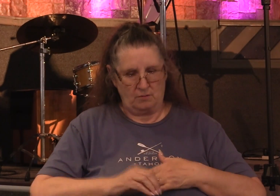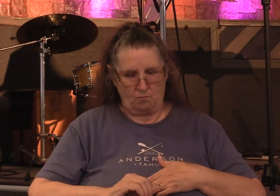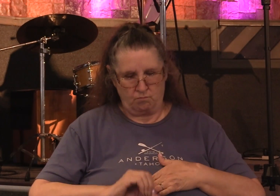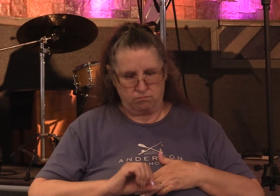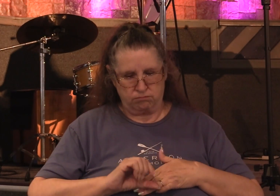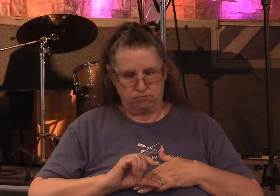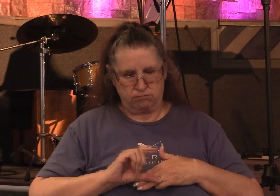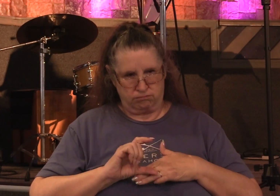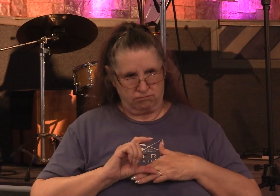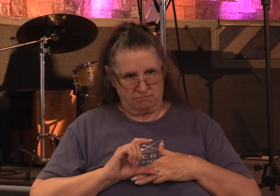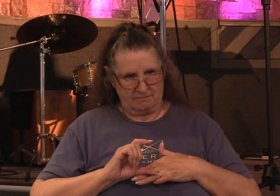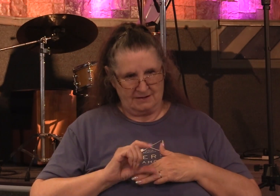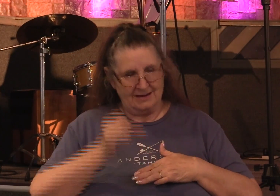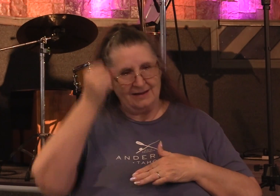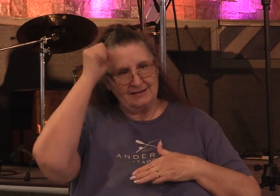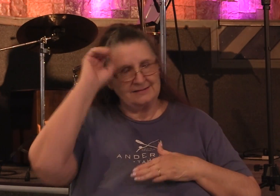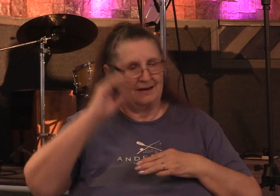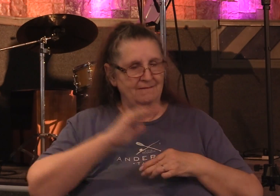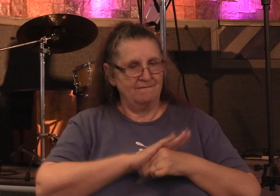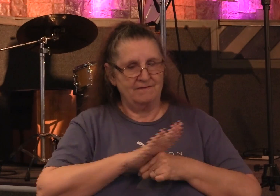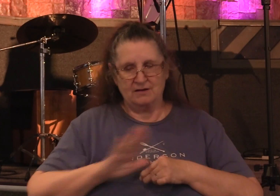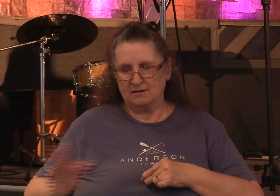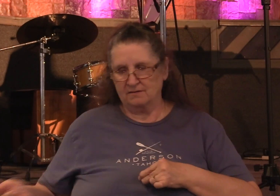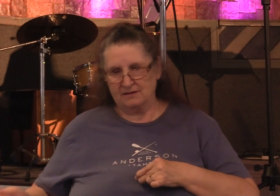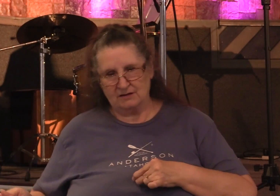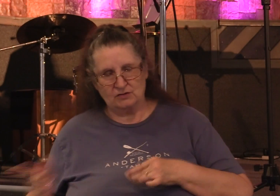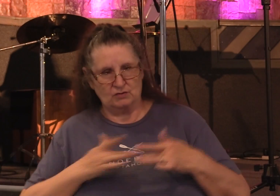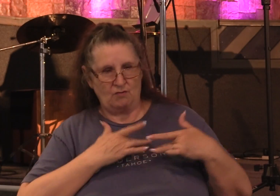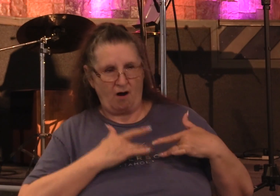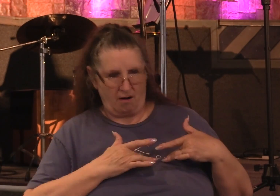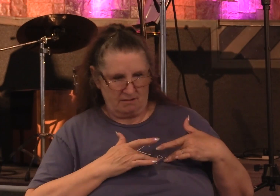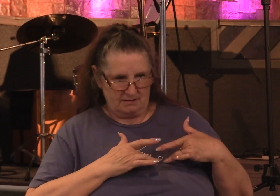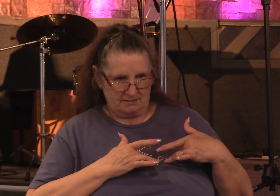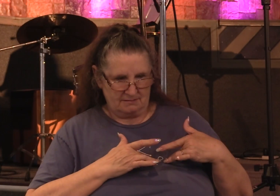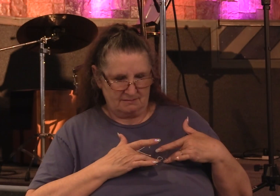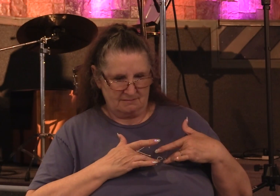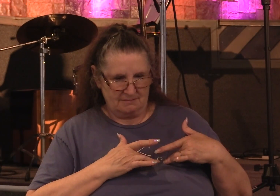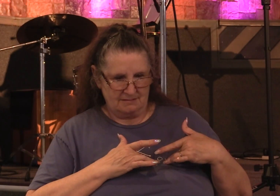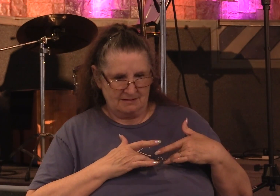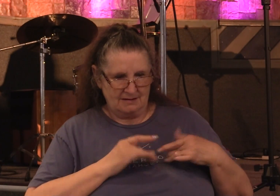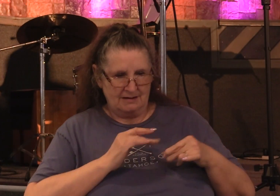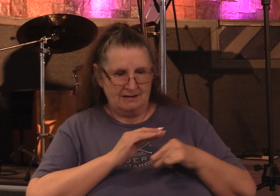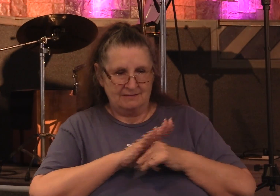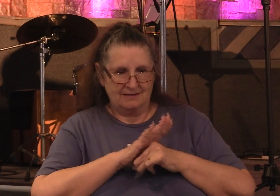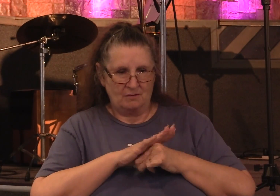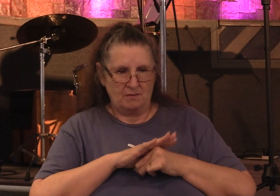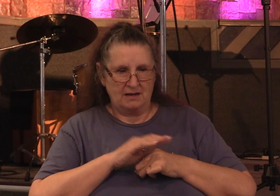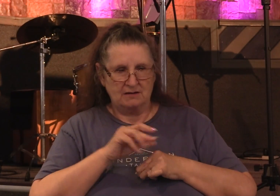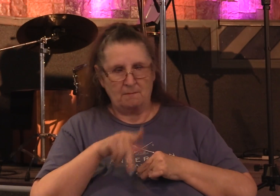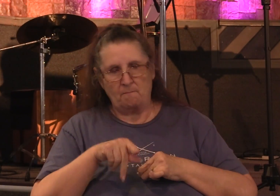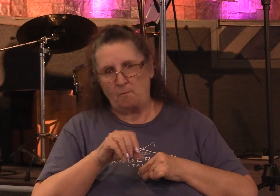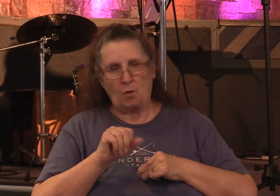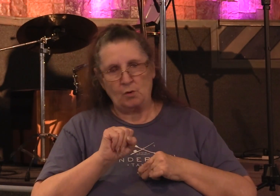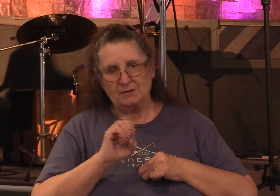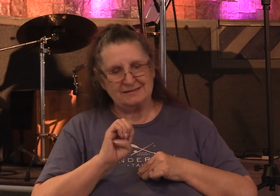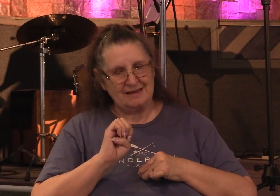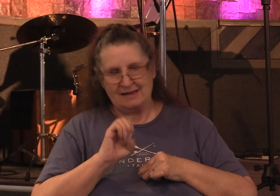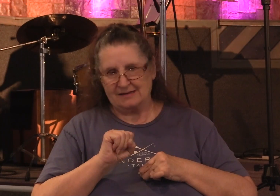Satan had filled Ananias heart does that mean he possessed Ananias no but he